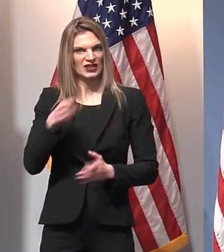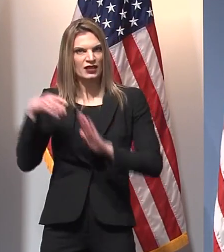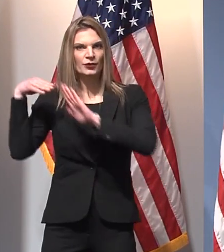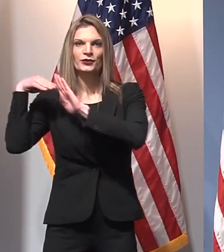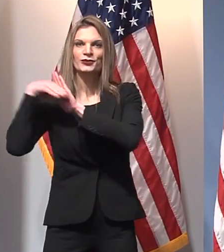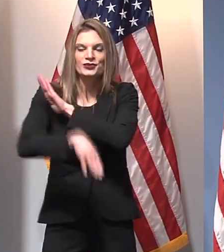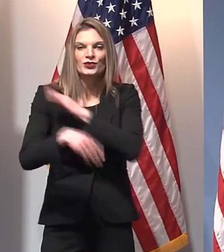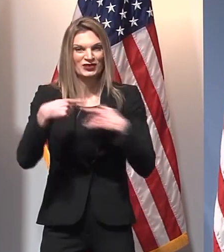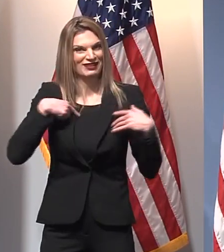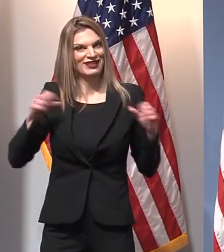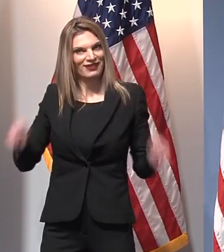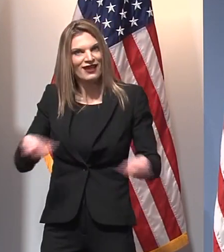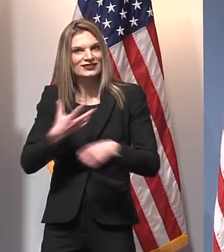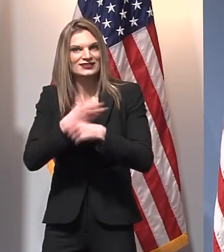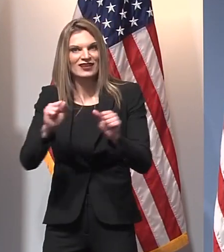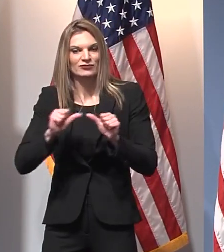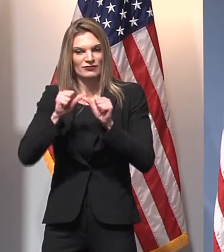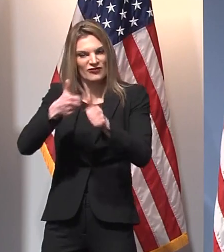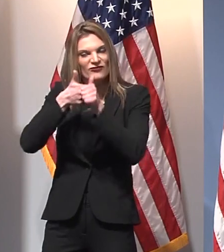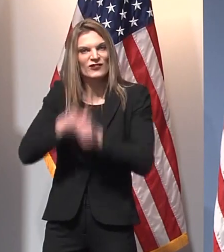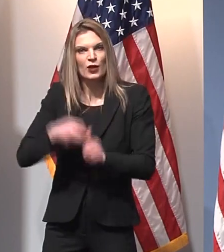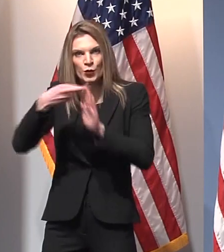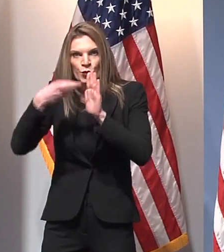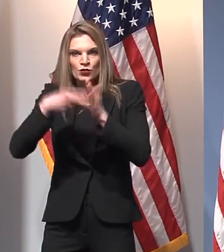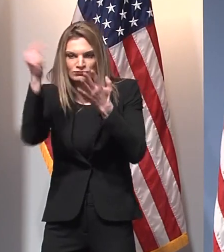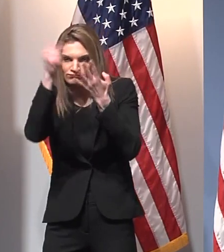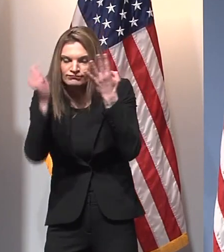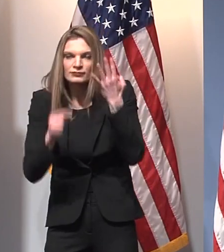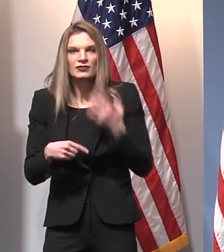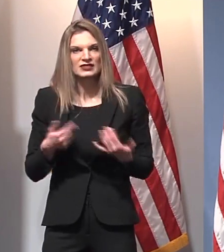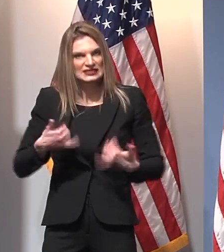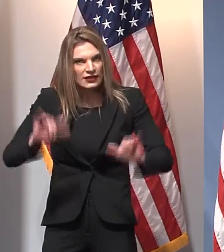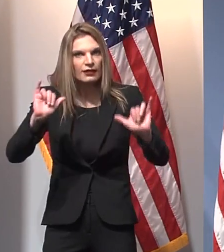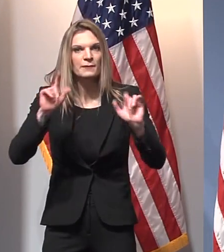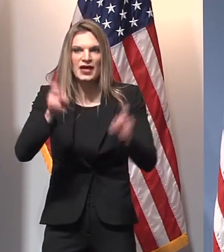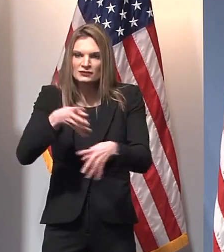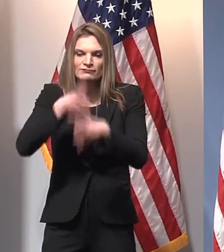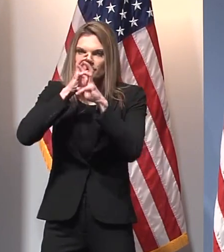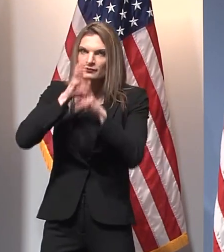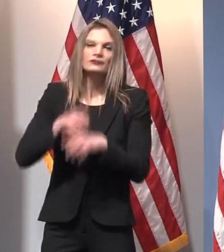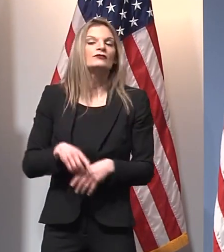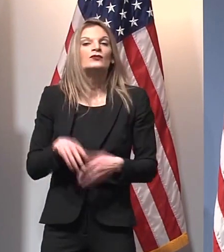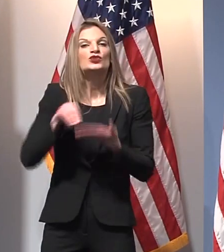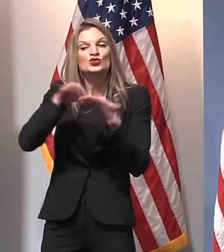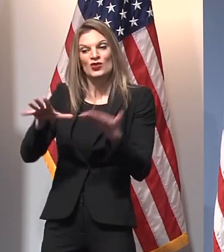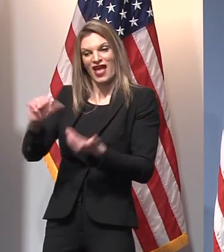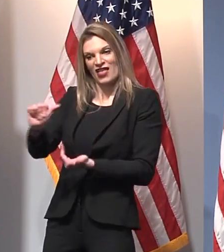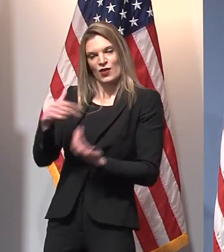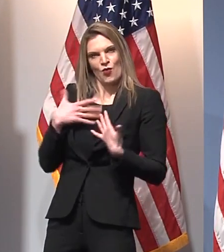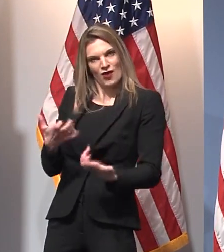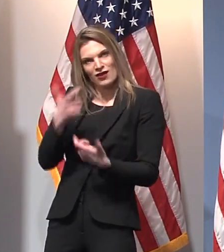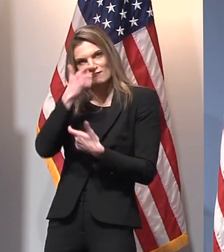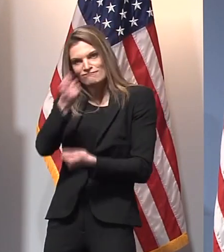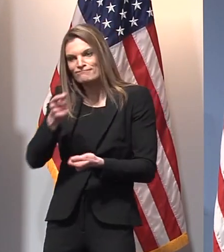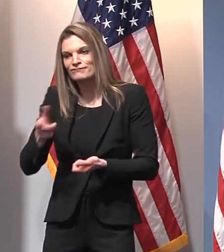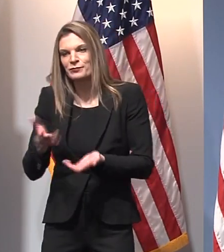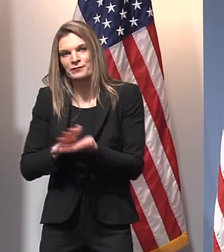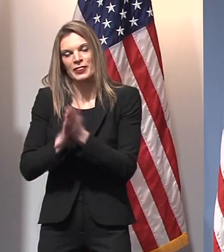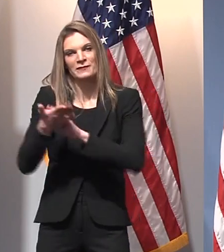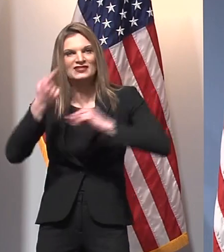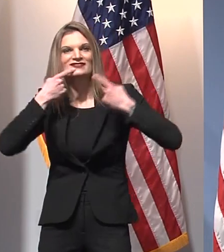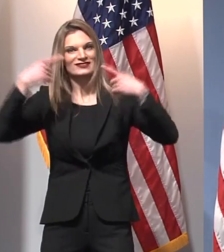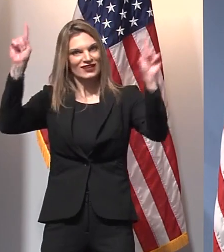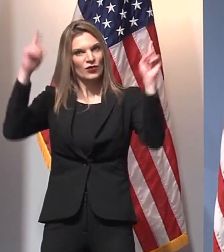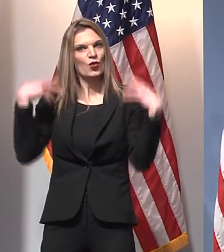we'll continue to follow protocols and continue to watch our numbers. But we want our student athletes to be successful. And I'm